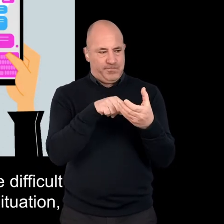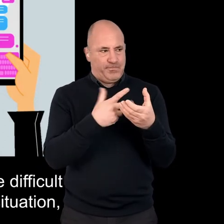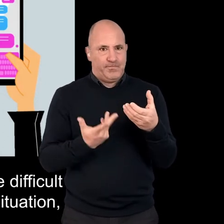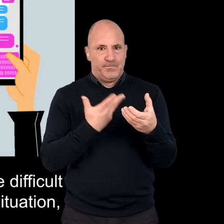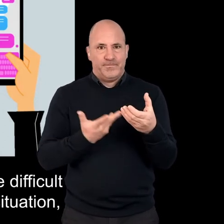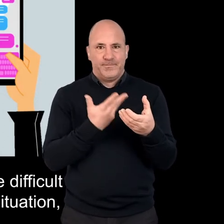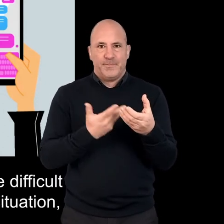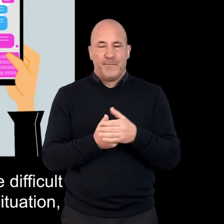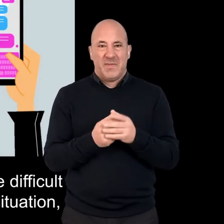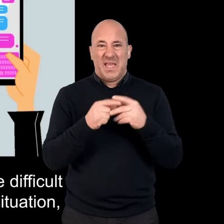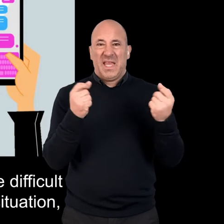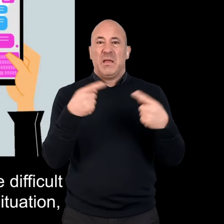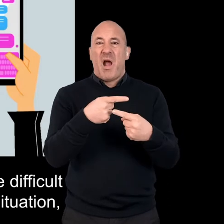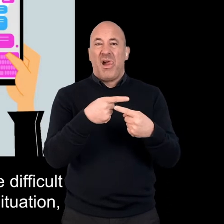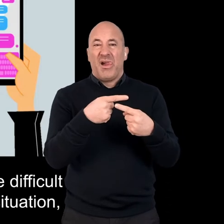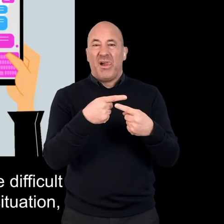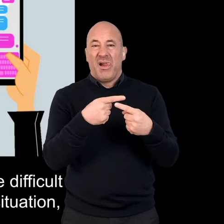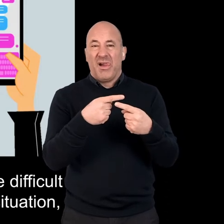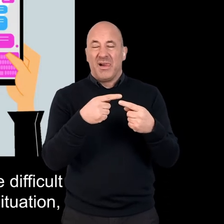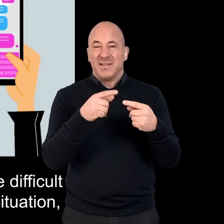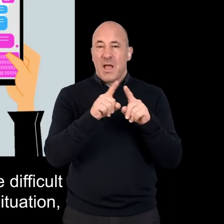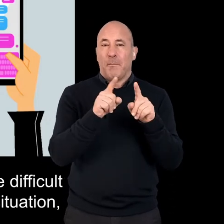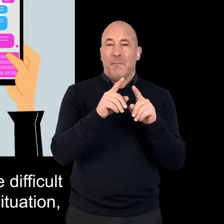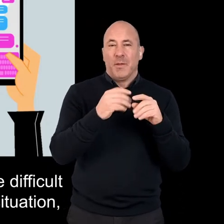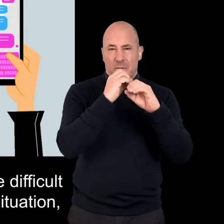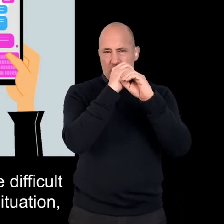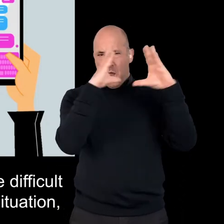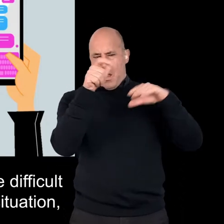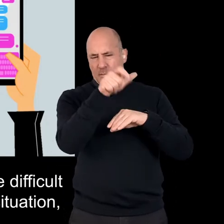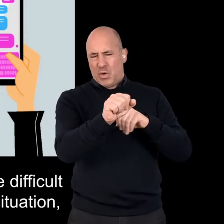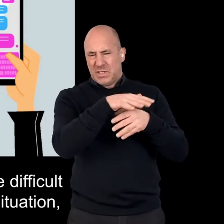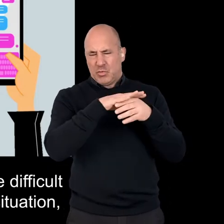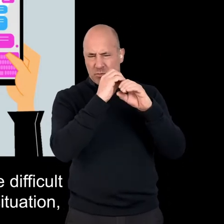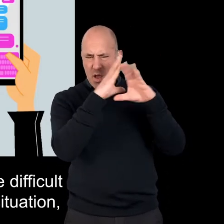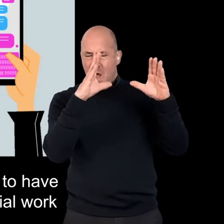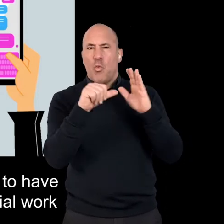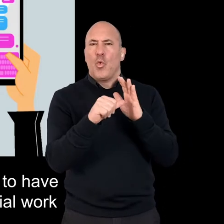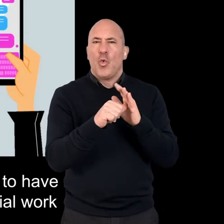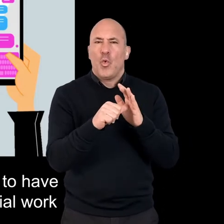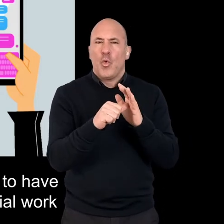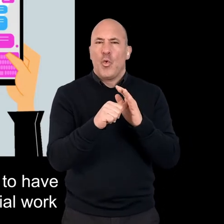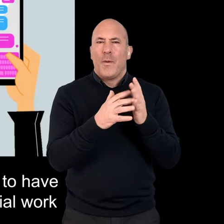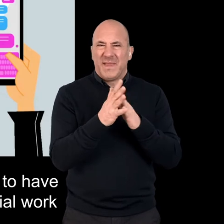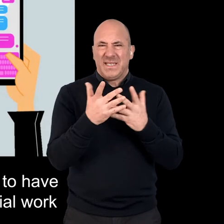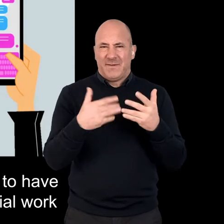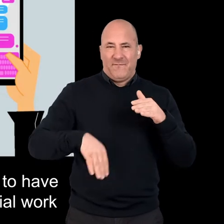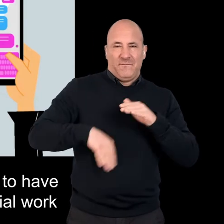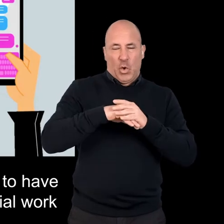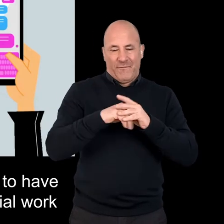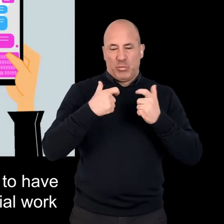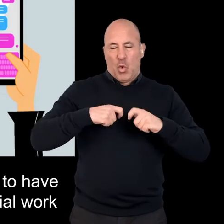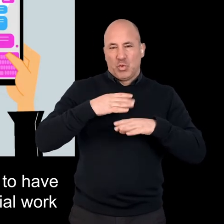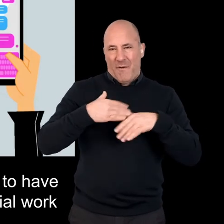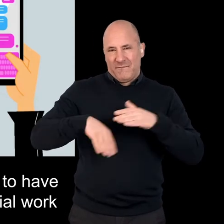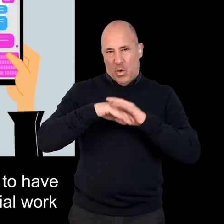And it might be, like email, a bit more difficult to get the full picture of a person's situation. So, it might impact on the possibility